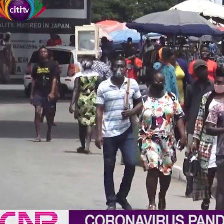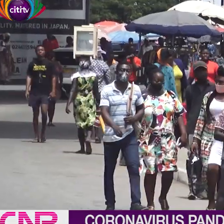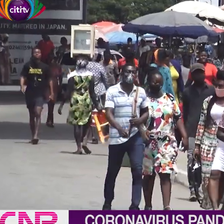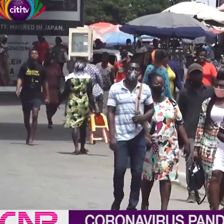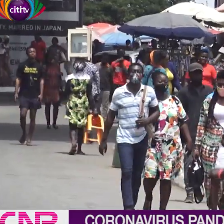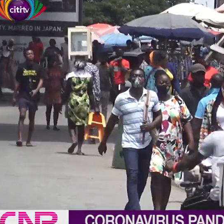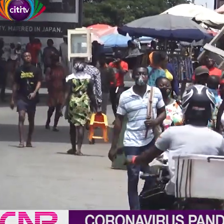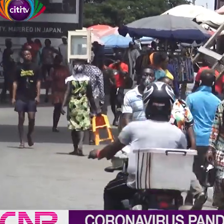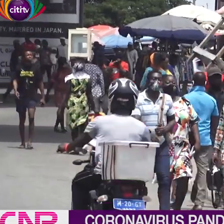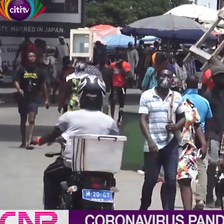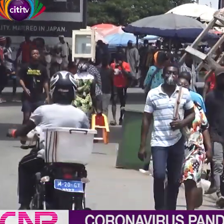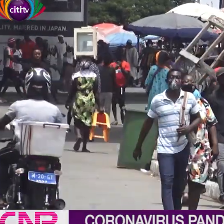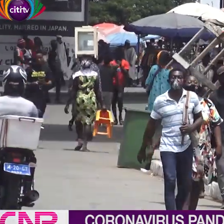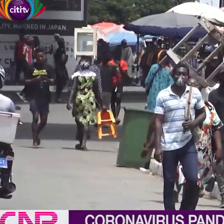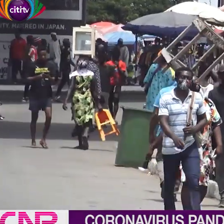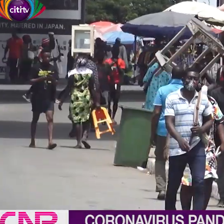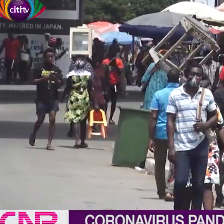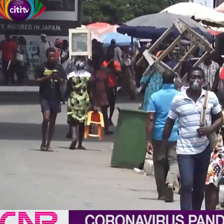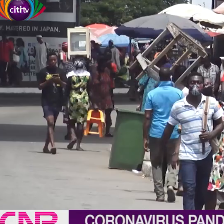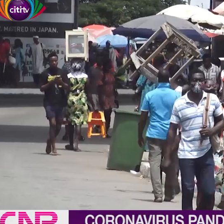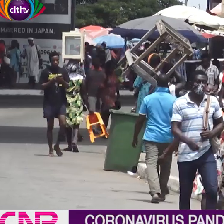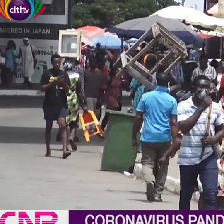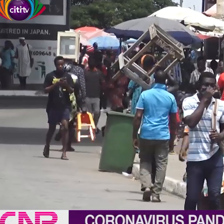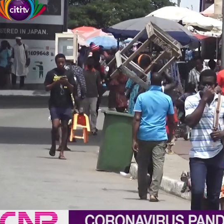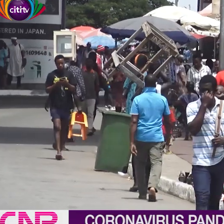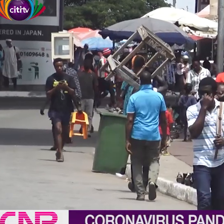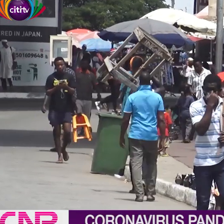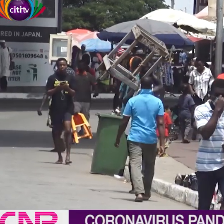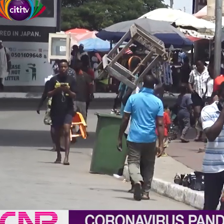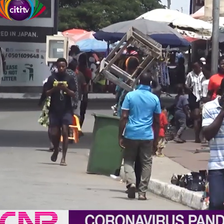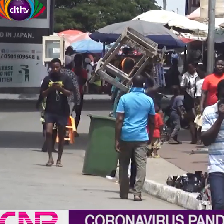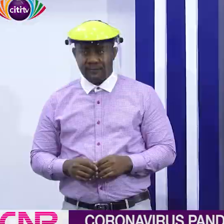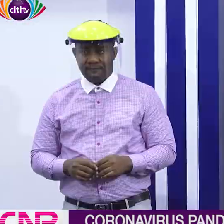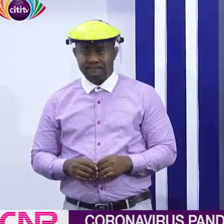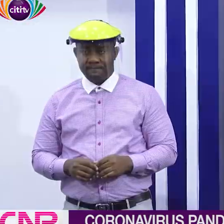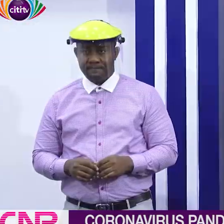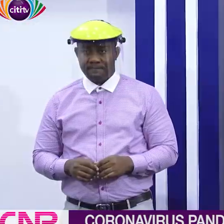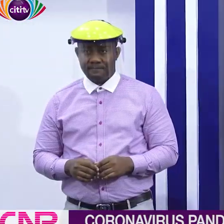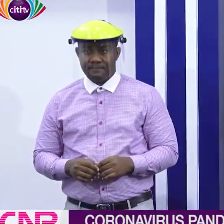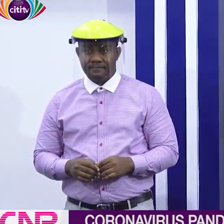ourselves to be moving, to be moving towards that era, our situation will be catastrophic.